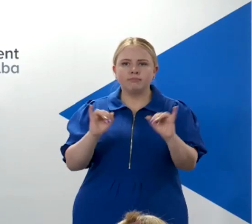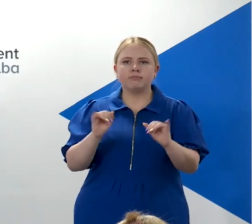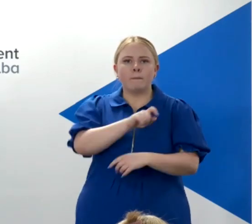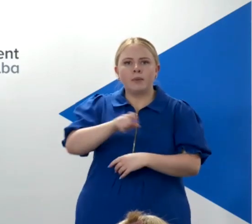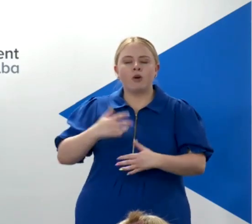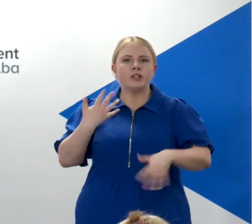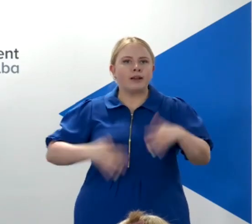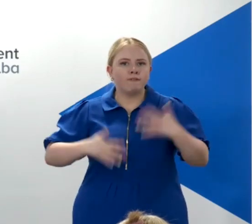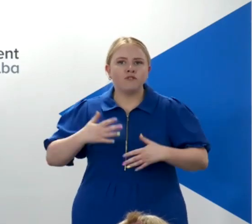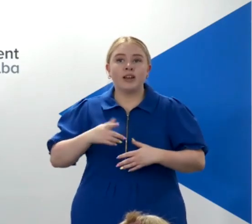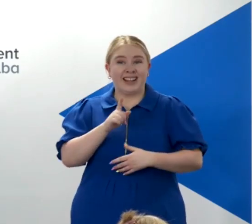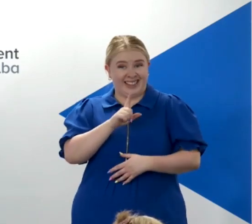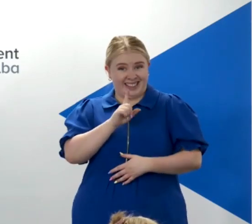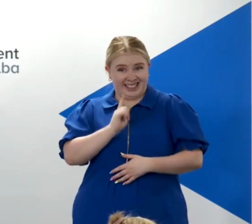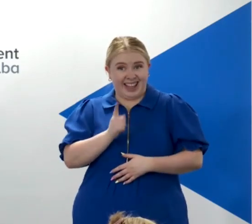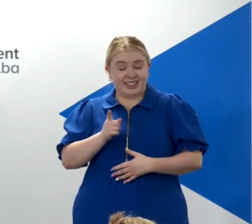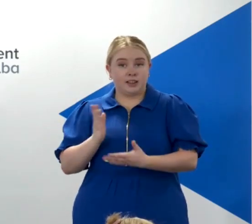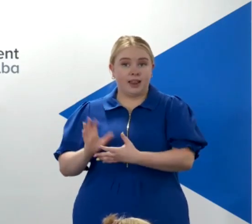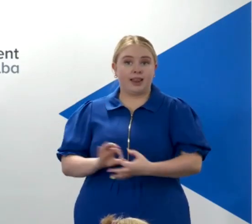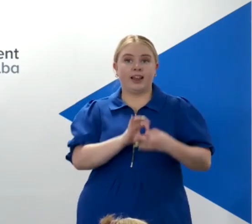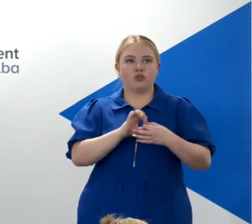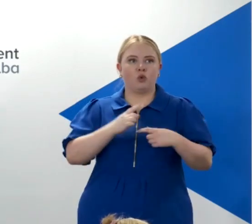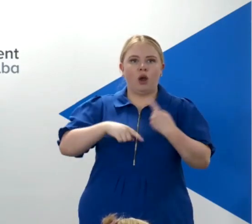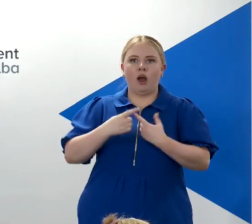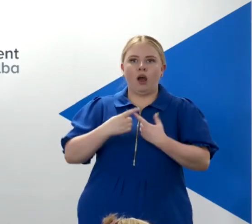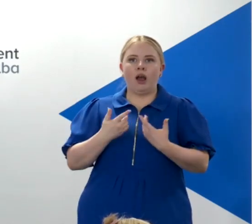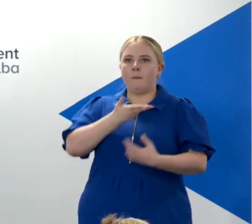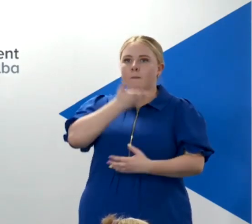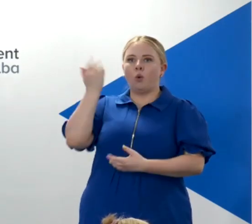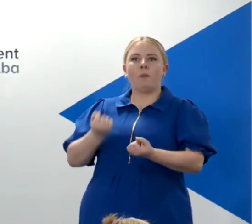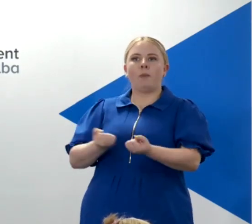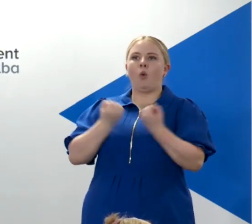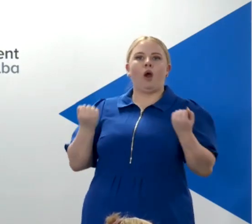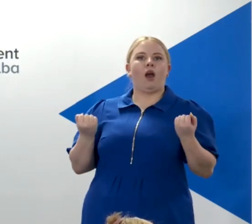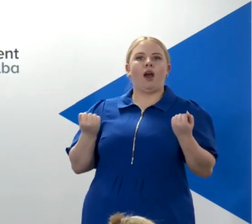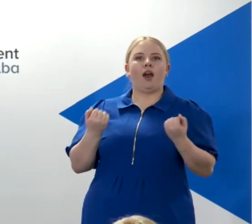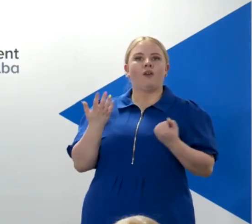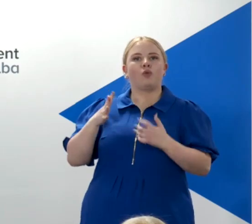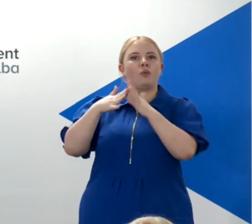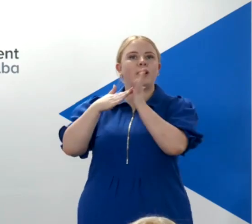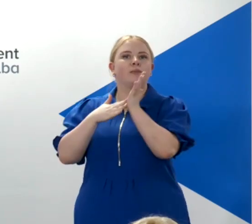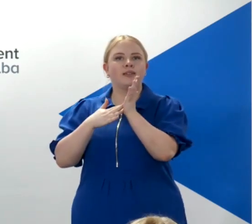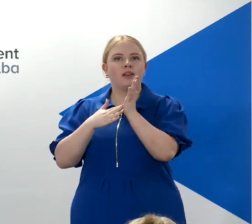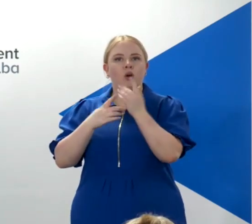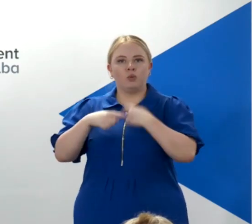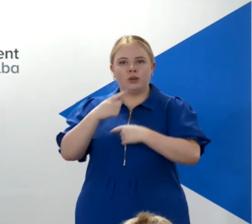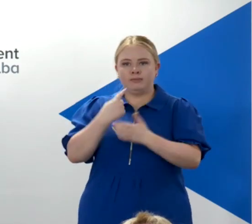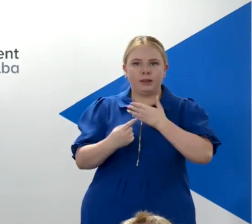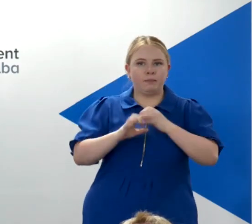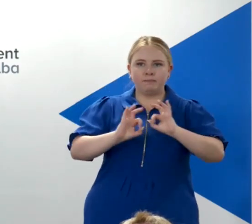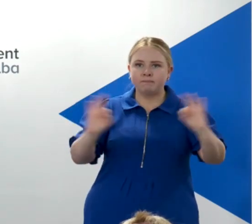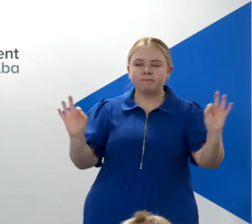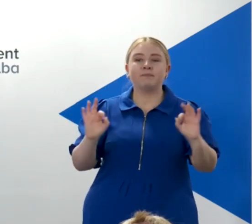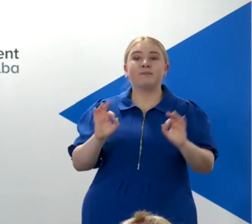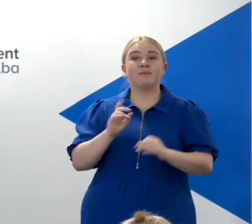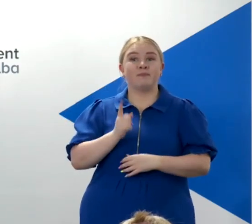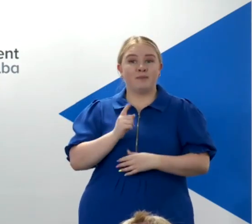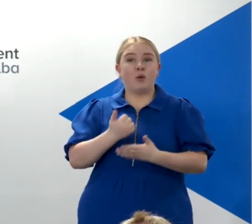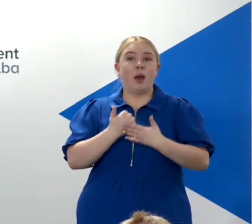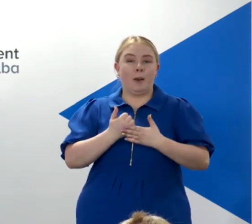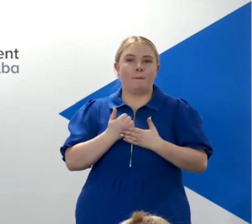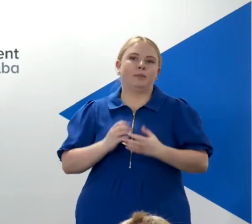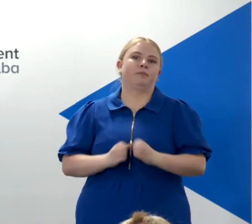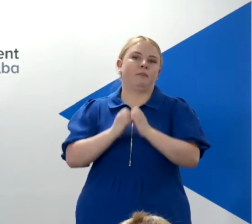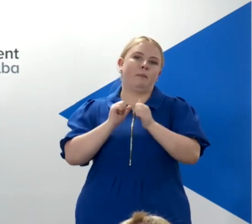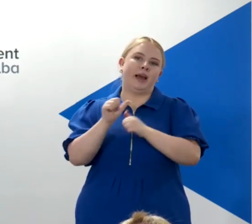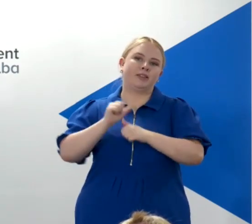don't have these powers, these fiscal levers, economic levers, in our hands where we can make a better Scotland. And that's why a written